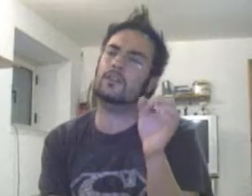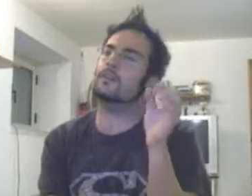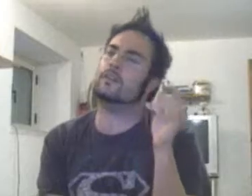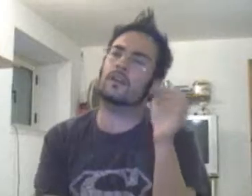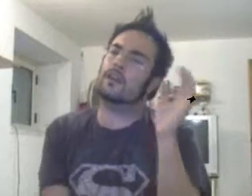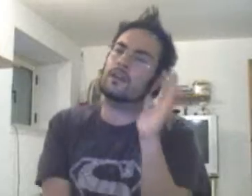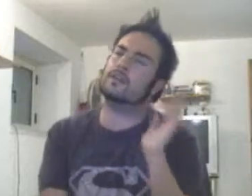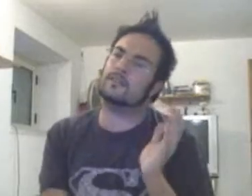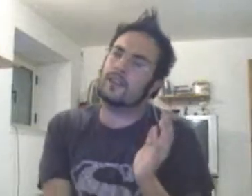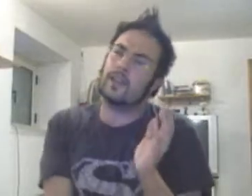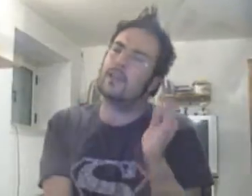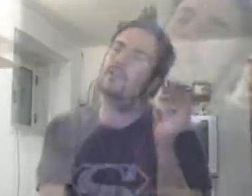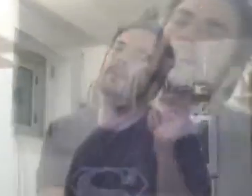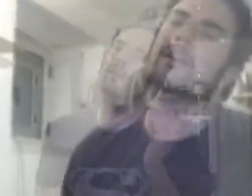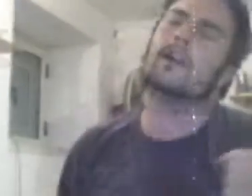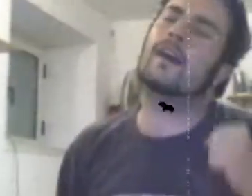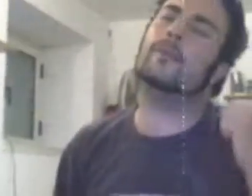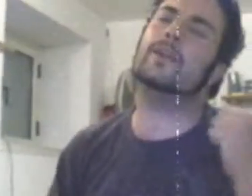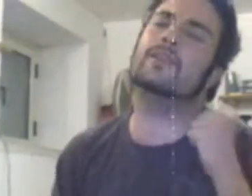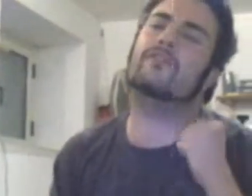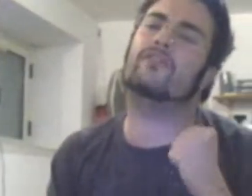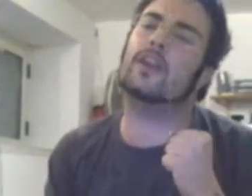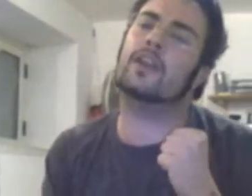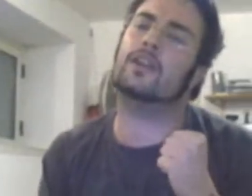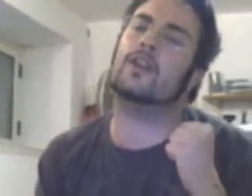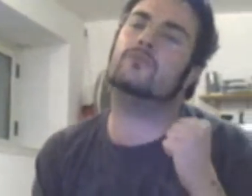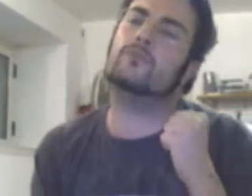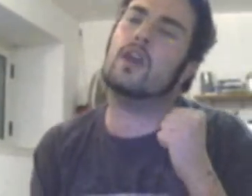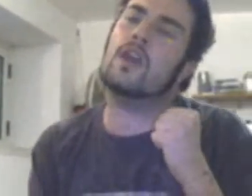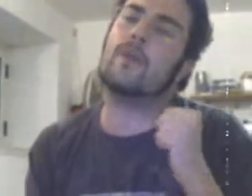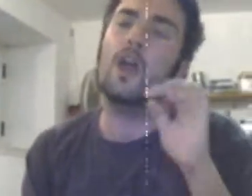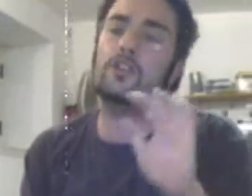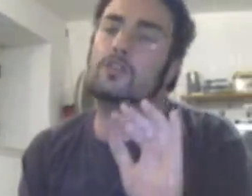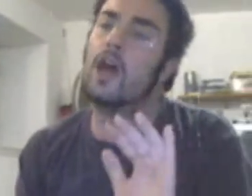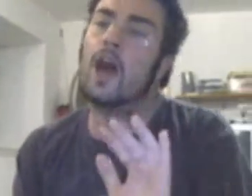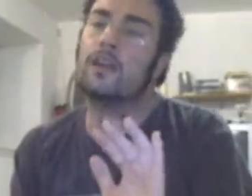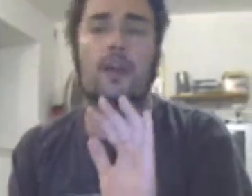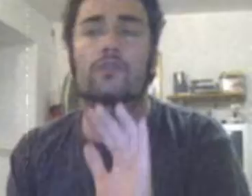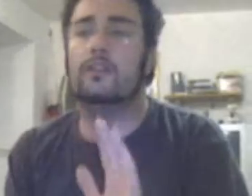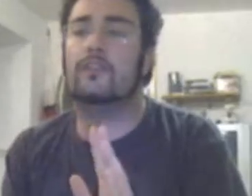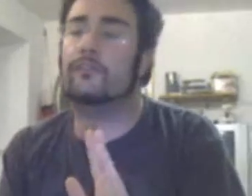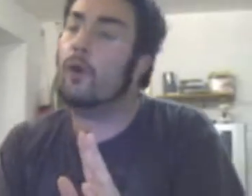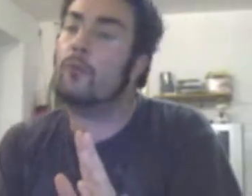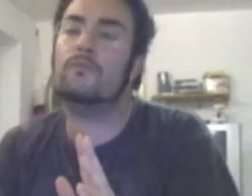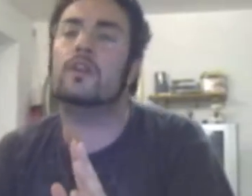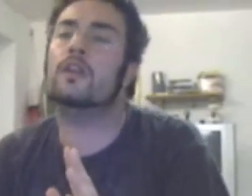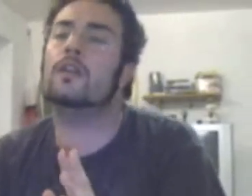Yes, lady, I've been thinking Maybe you're not ready for me